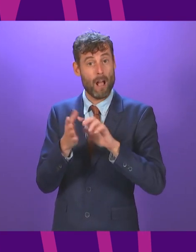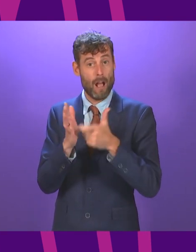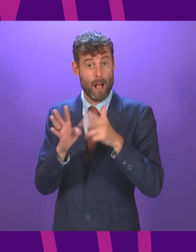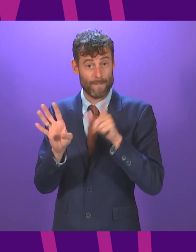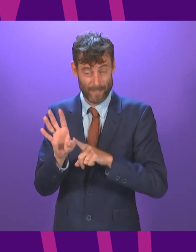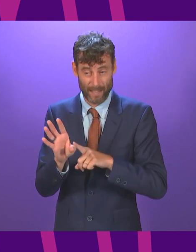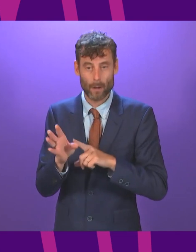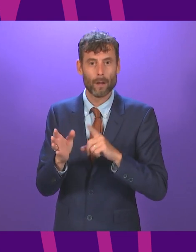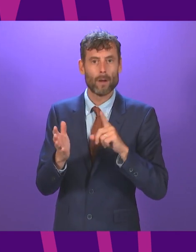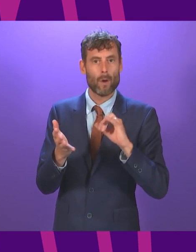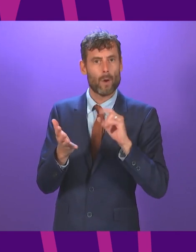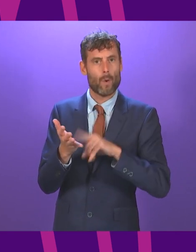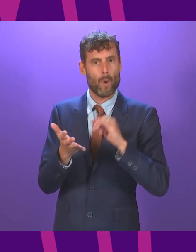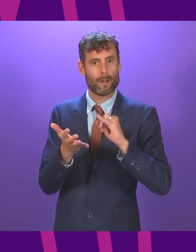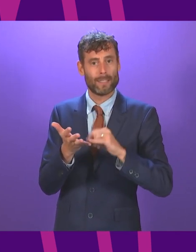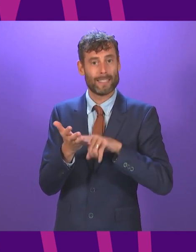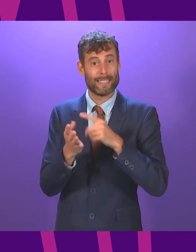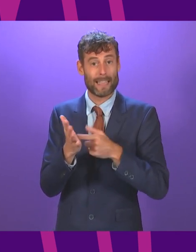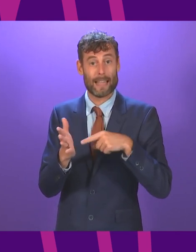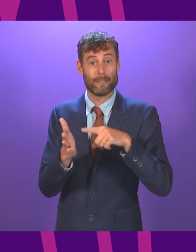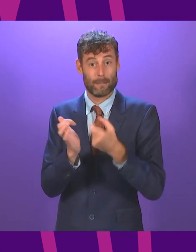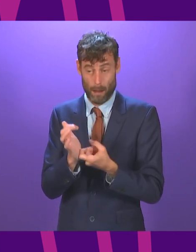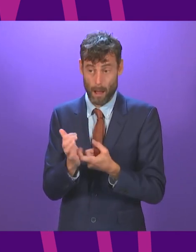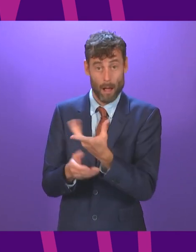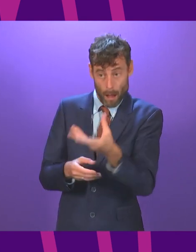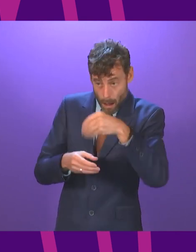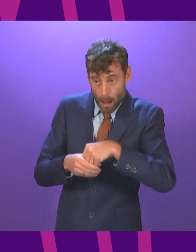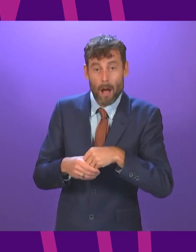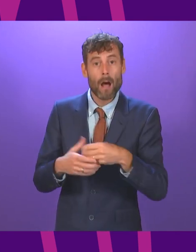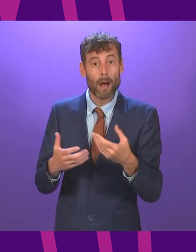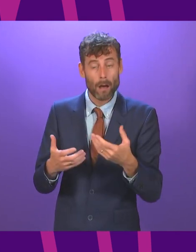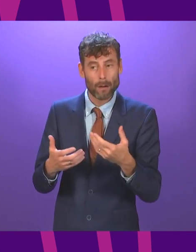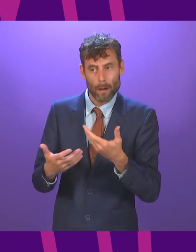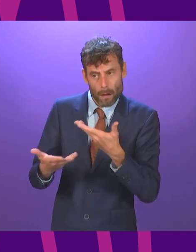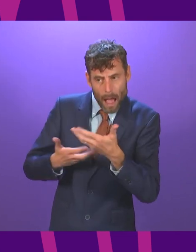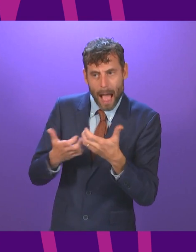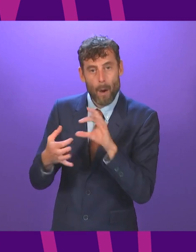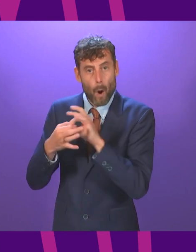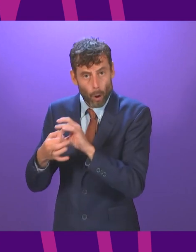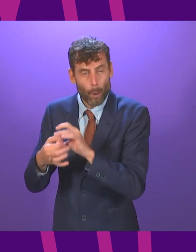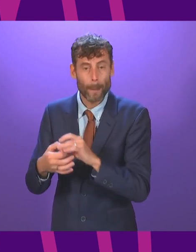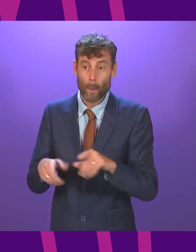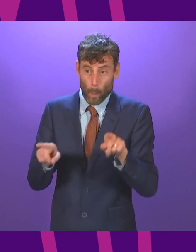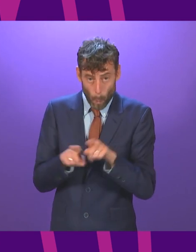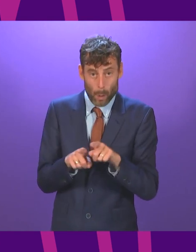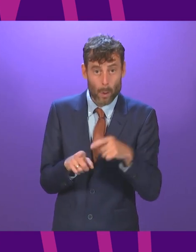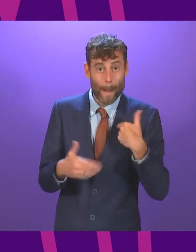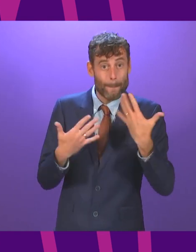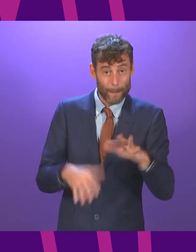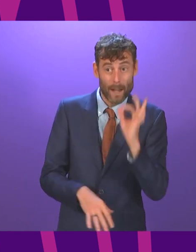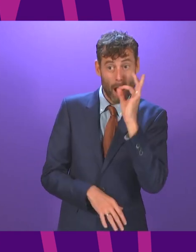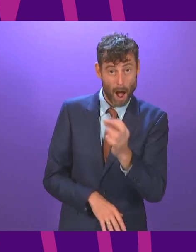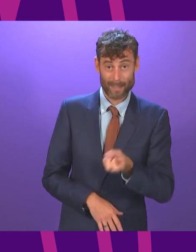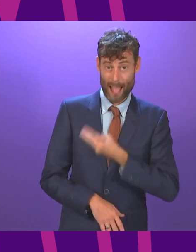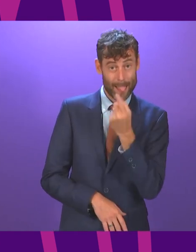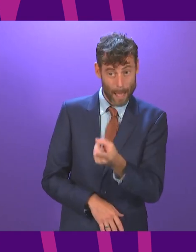could cooperate. I also invited Anas Sarwar in to talk about how the SNP and Labour may cooperate. The difference is that